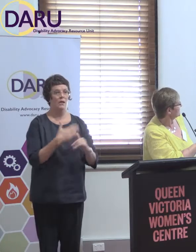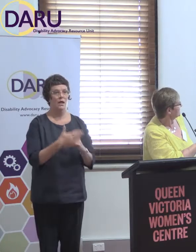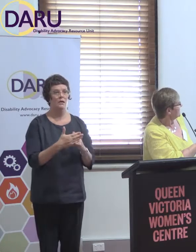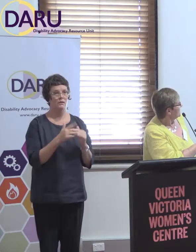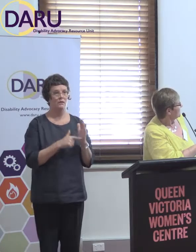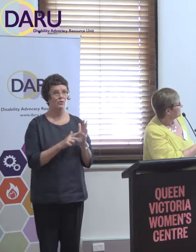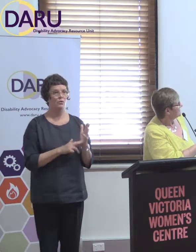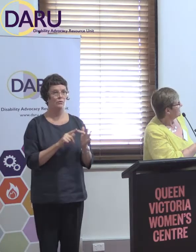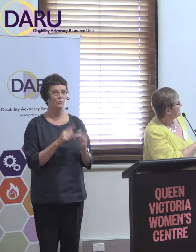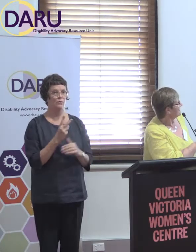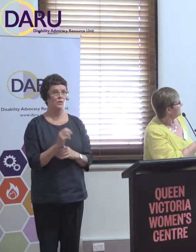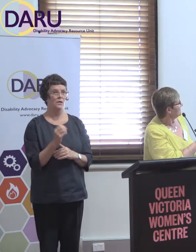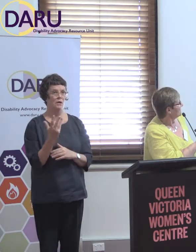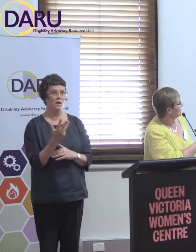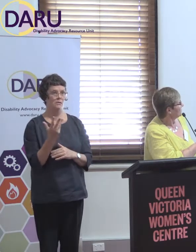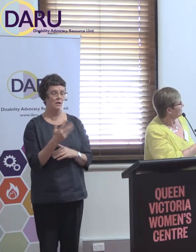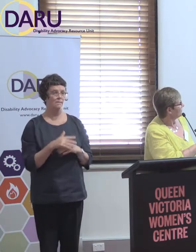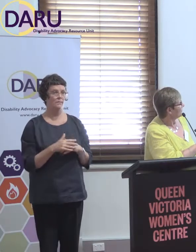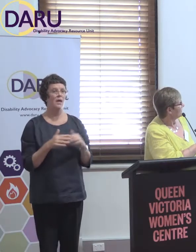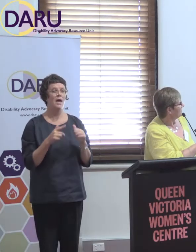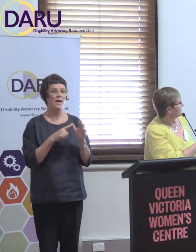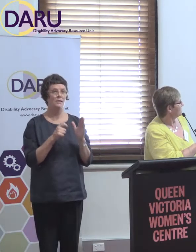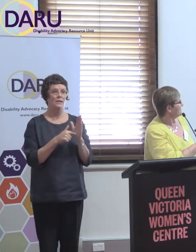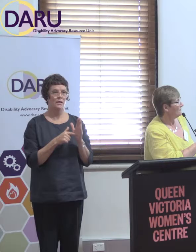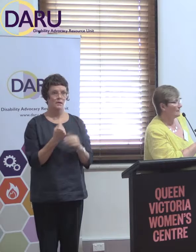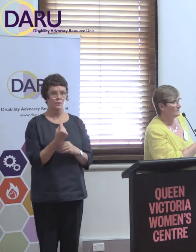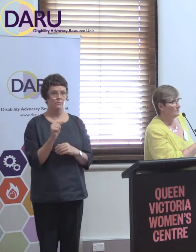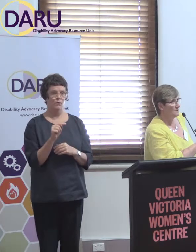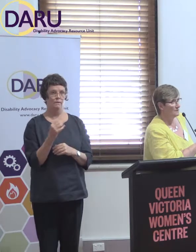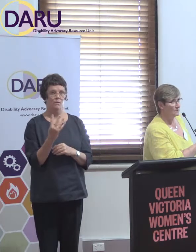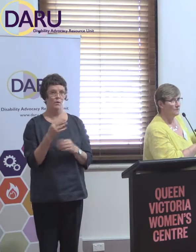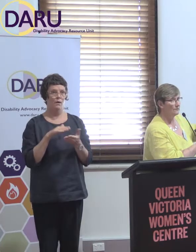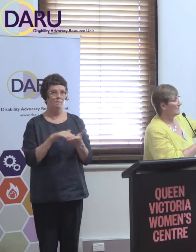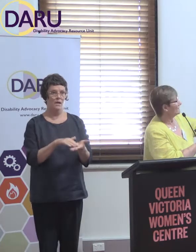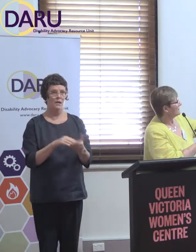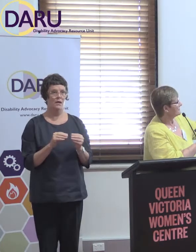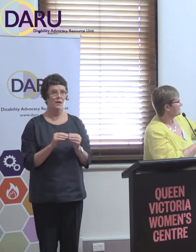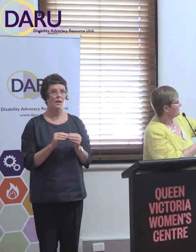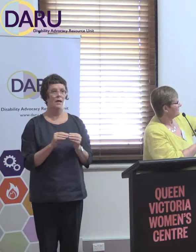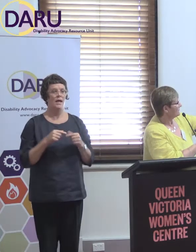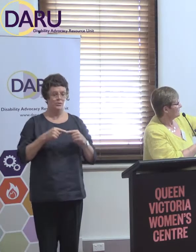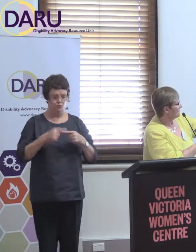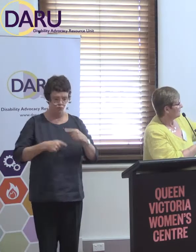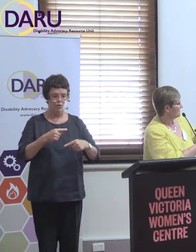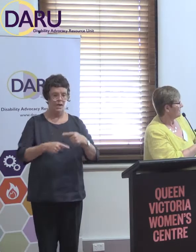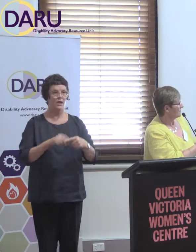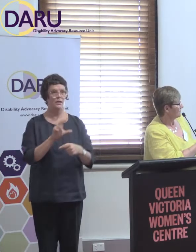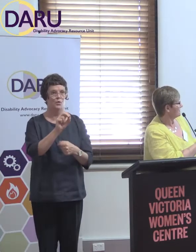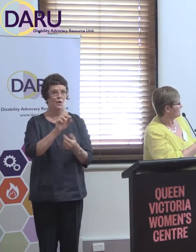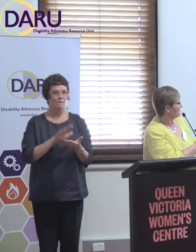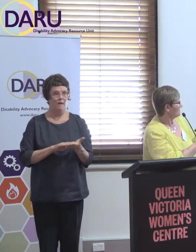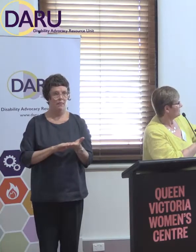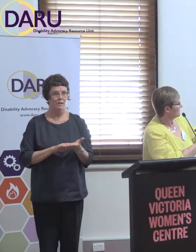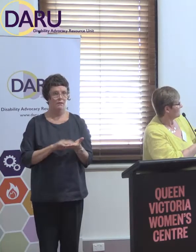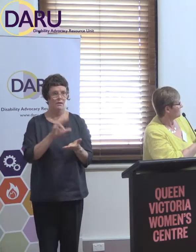2019. ACT, the 1.4 million, it's continuing at the moment on a 12-month basis. So, I've left it in there but it may